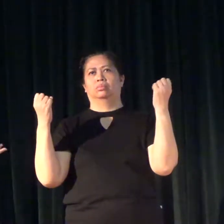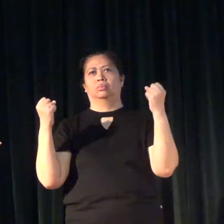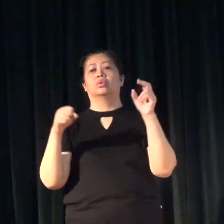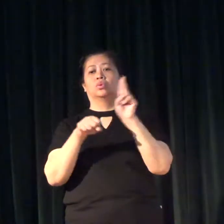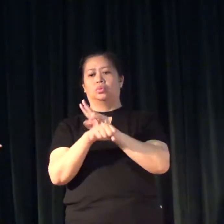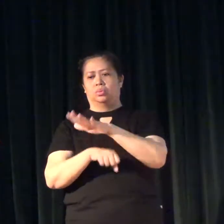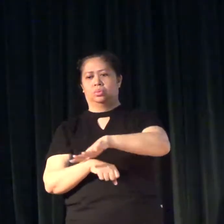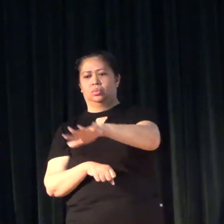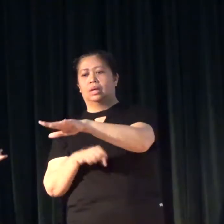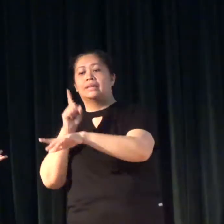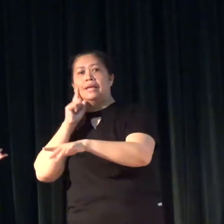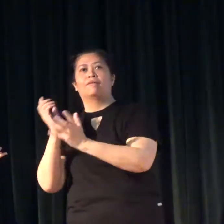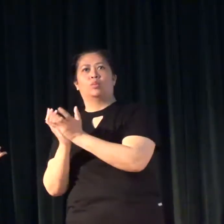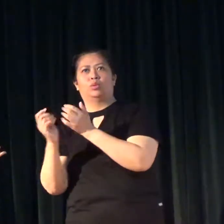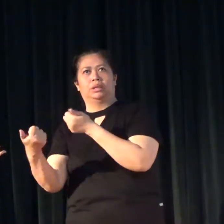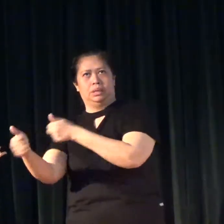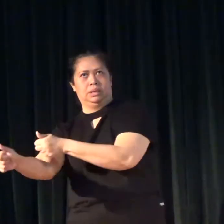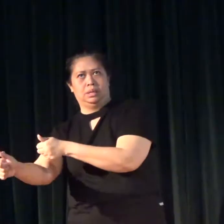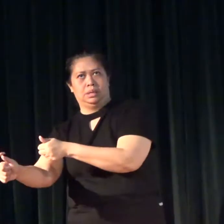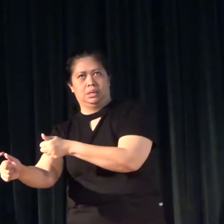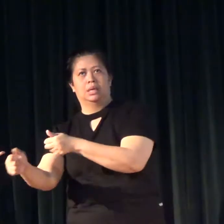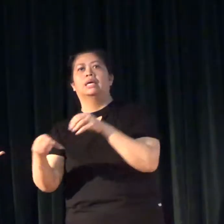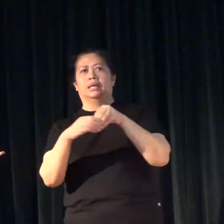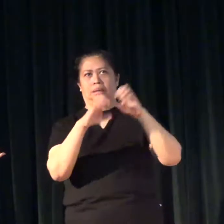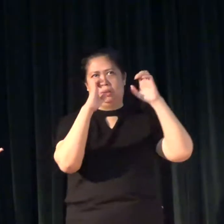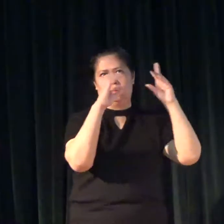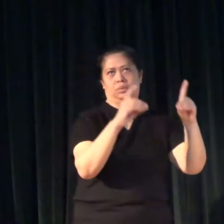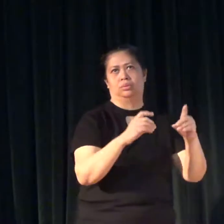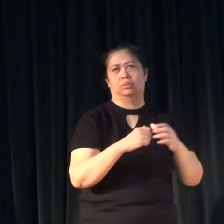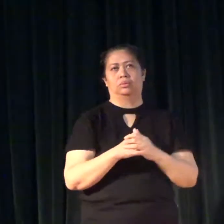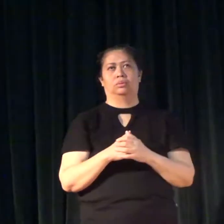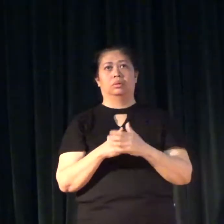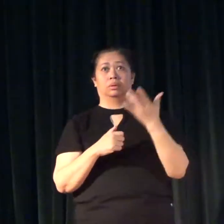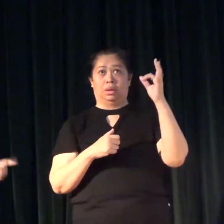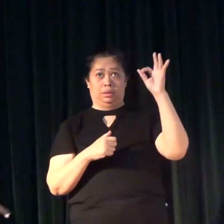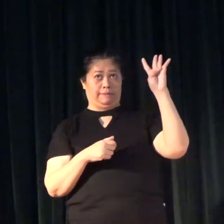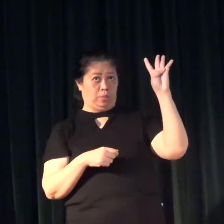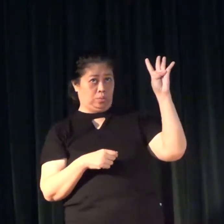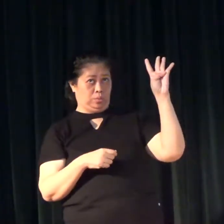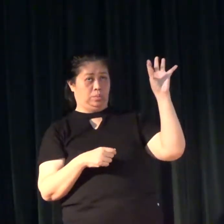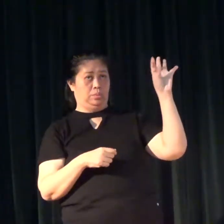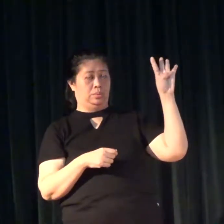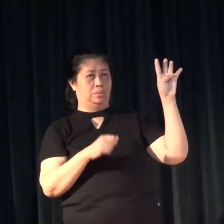used by the deaf community in education. 1994.